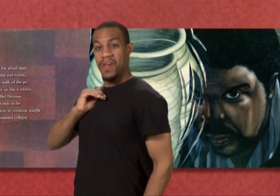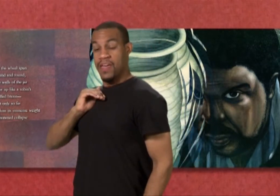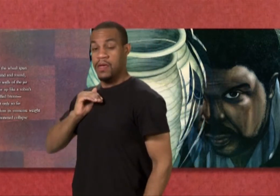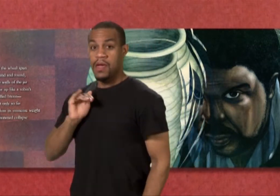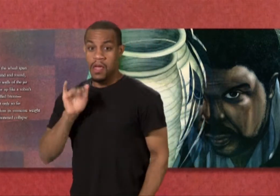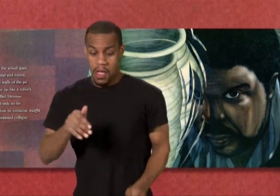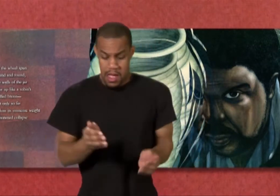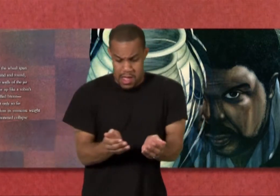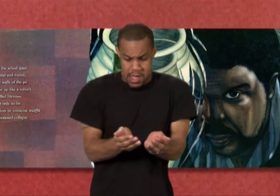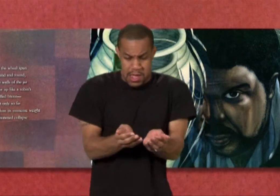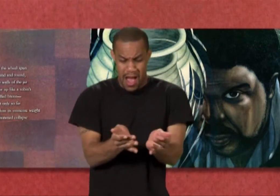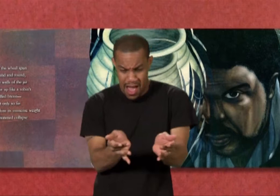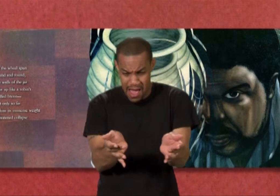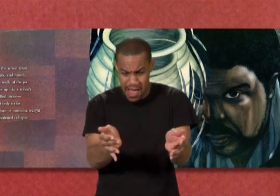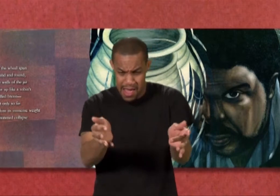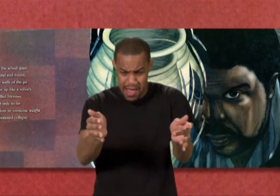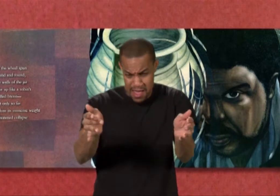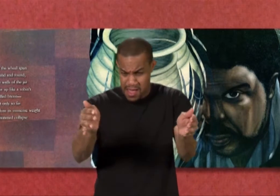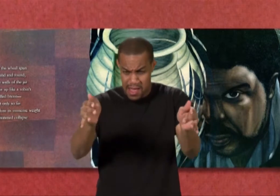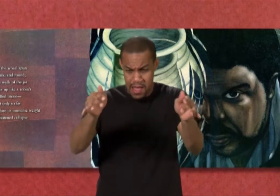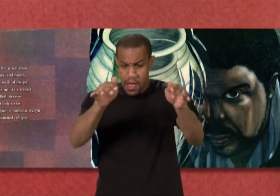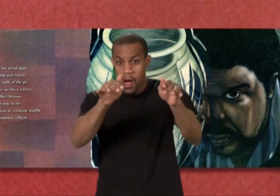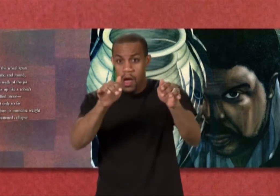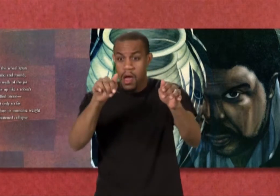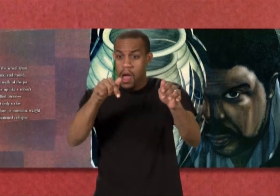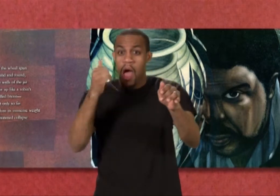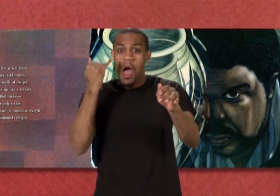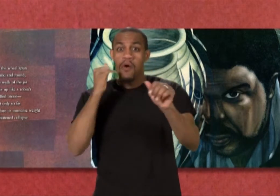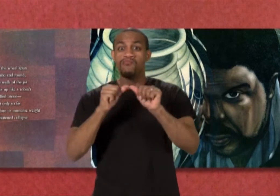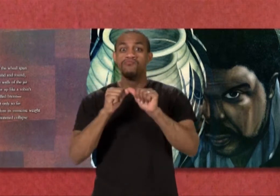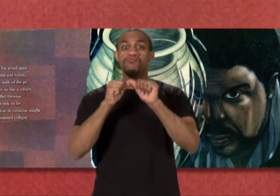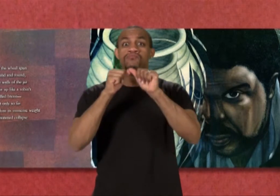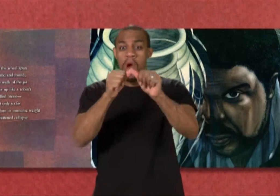but only so far before its immense weight threatened collapse.